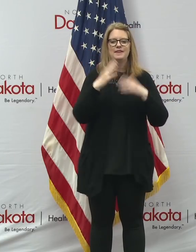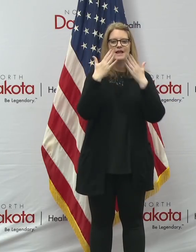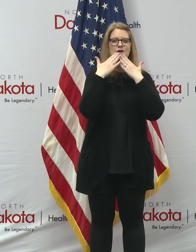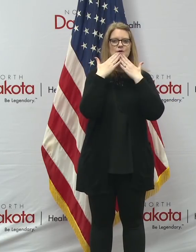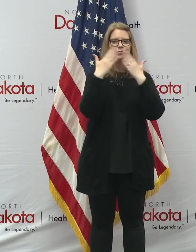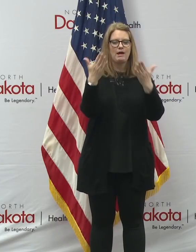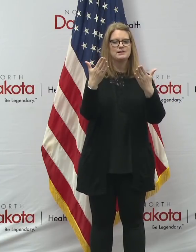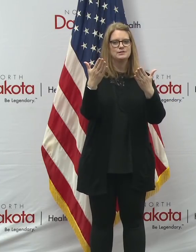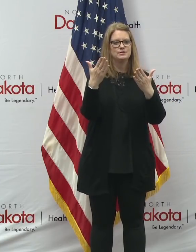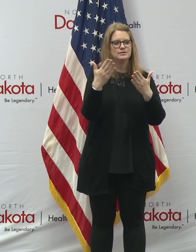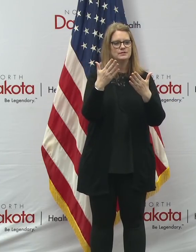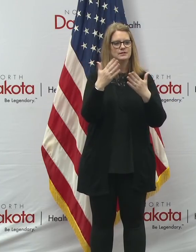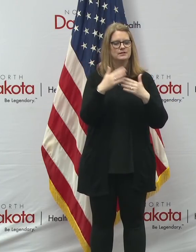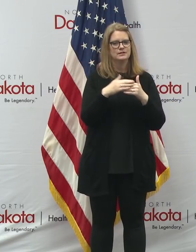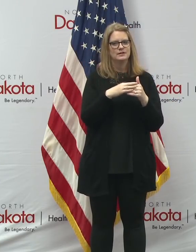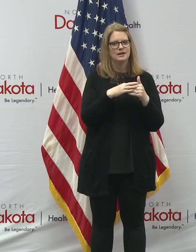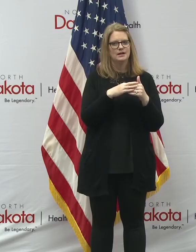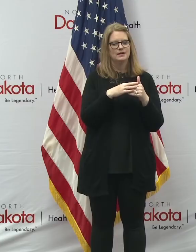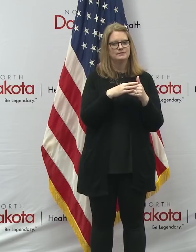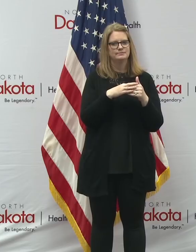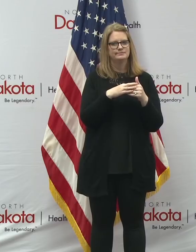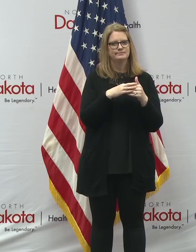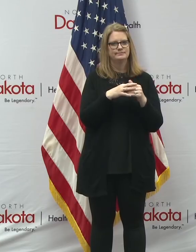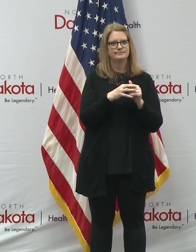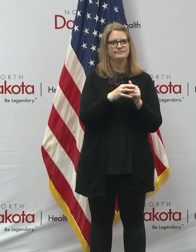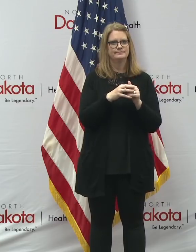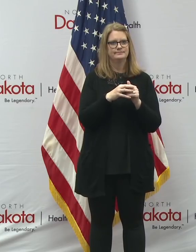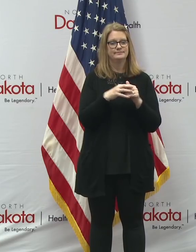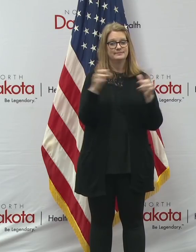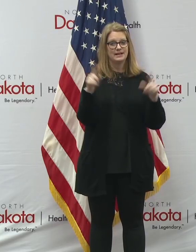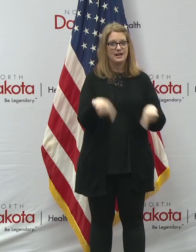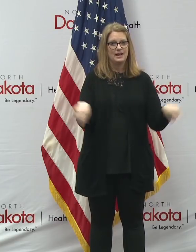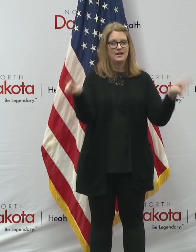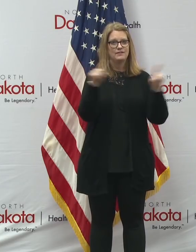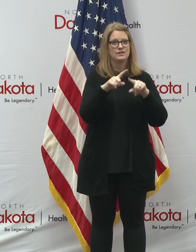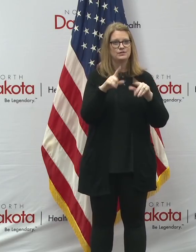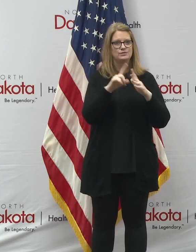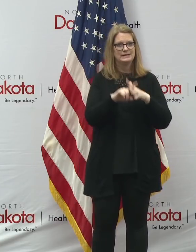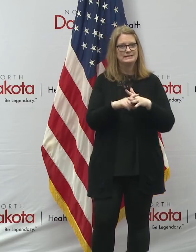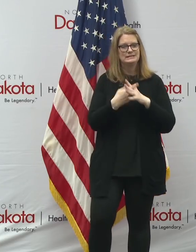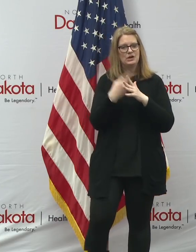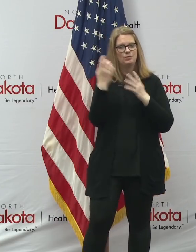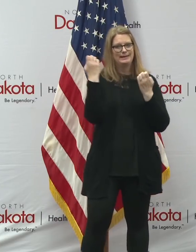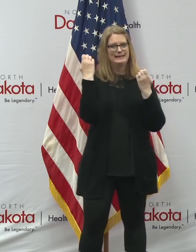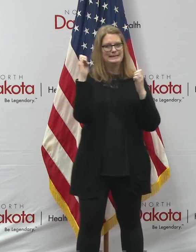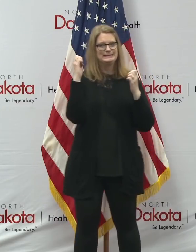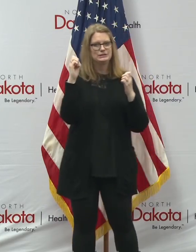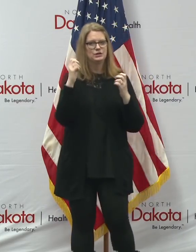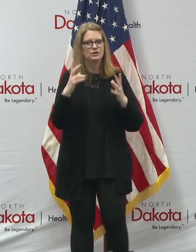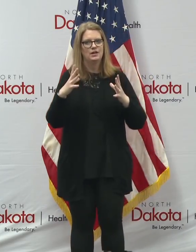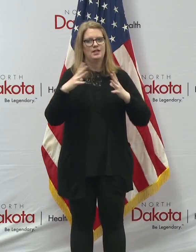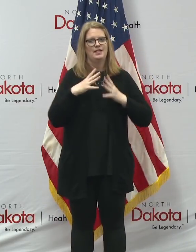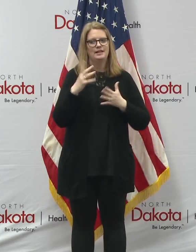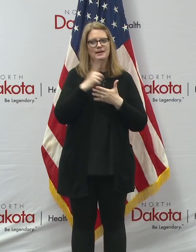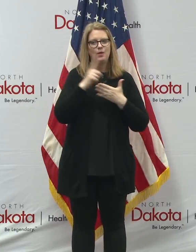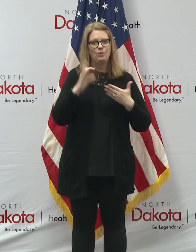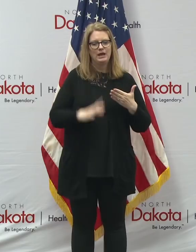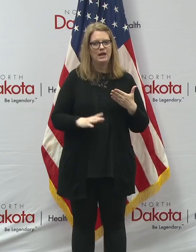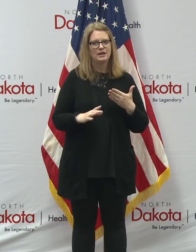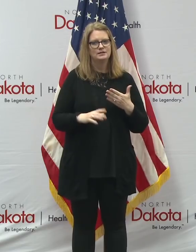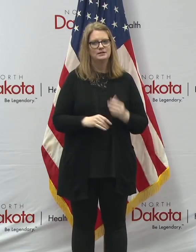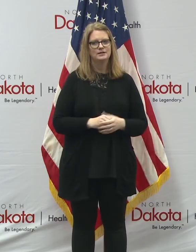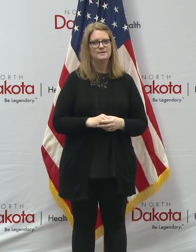here we'll, uh, close out again. Uh, I just want to say, uh, to everybody who's head into the Easter, uh, holiday weekend, uh, that